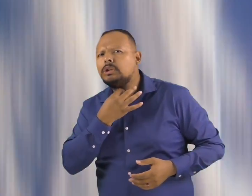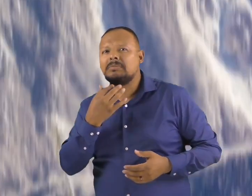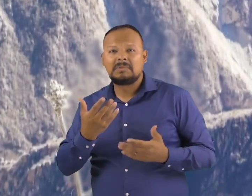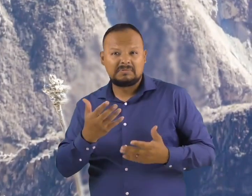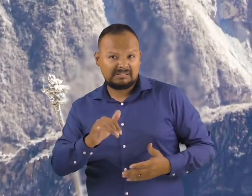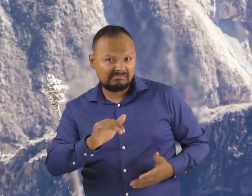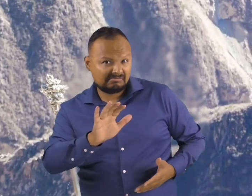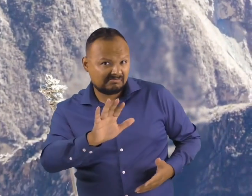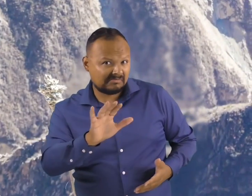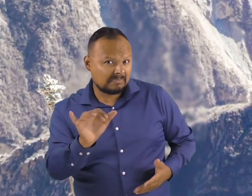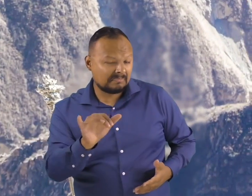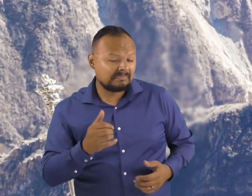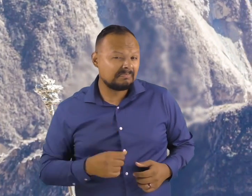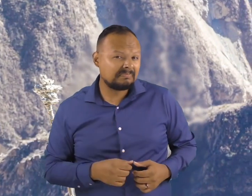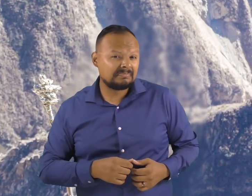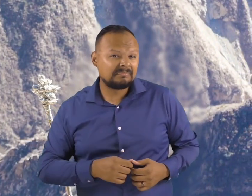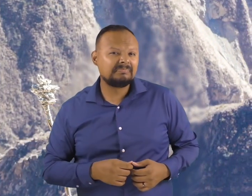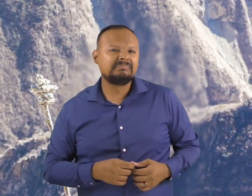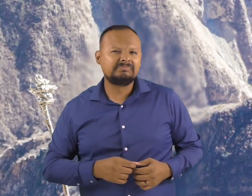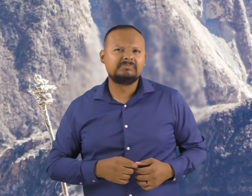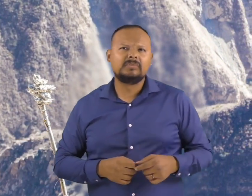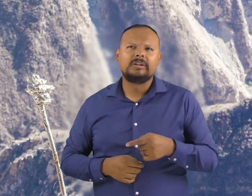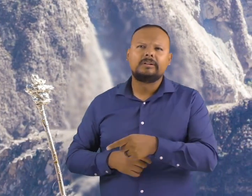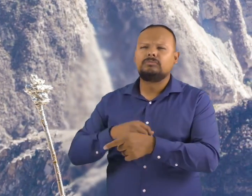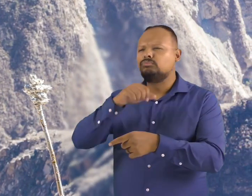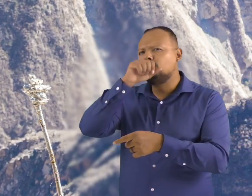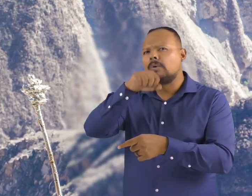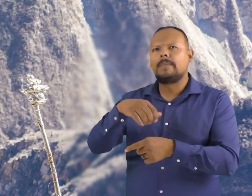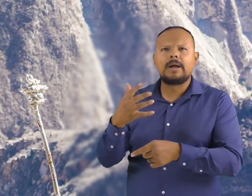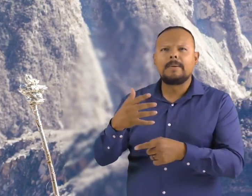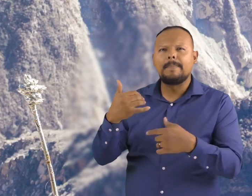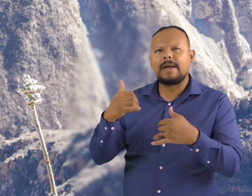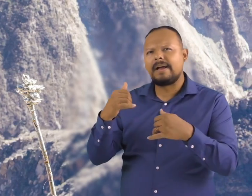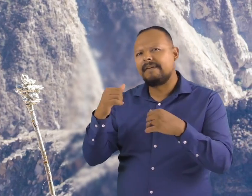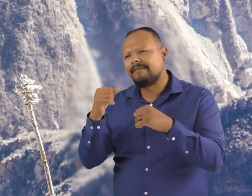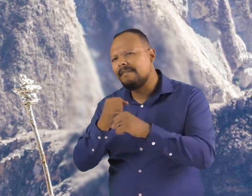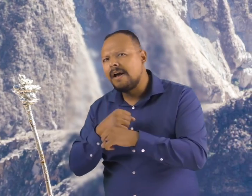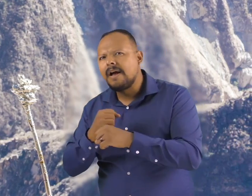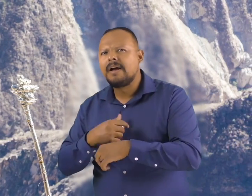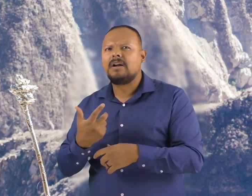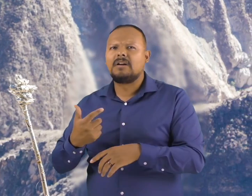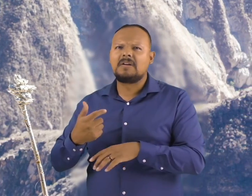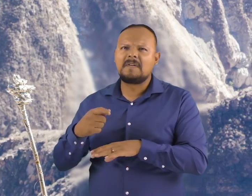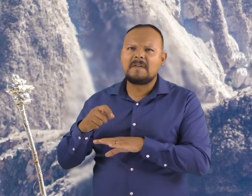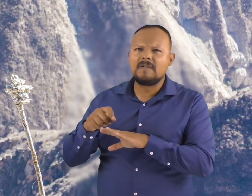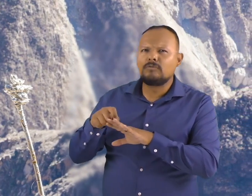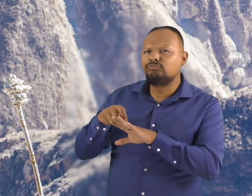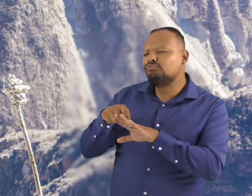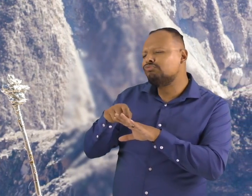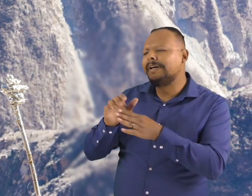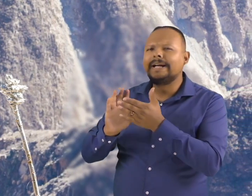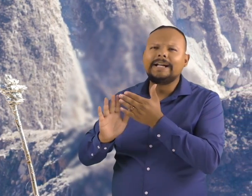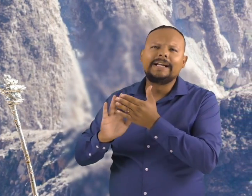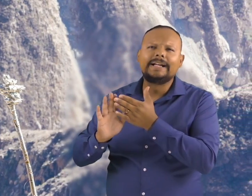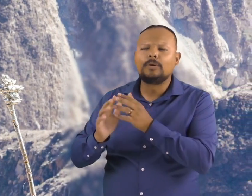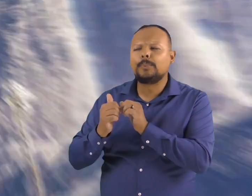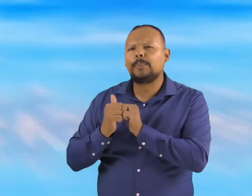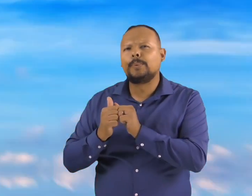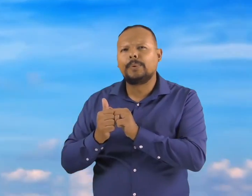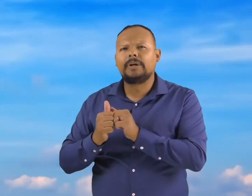Condors love to play fight, preen each other, or get together and inspect new things they find in the area. When it